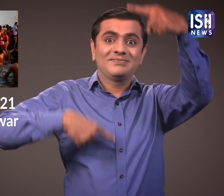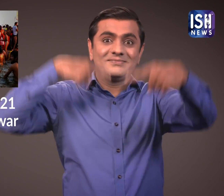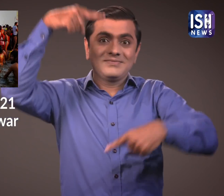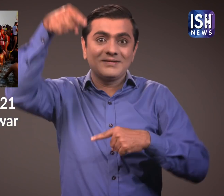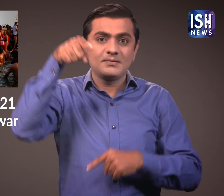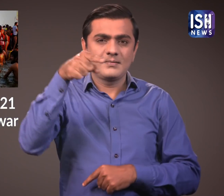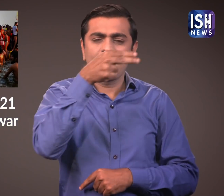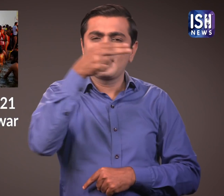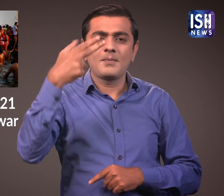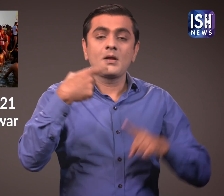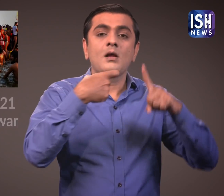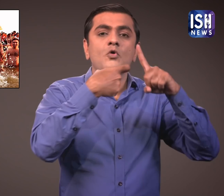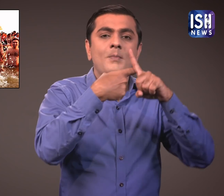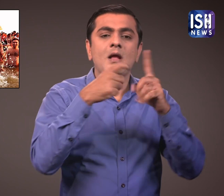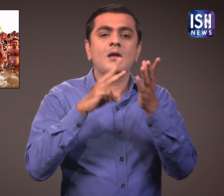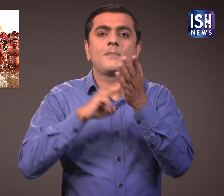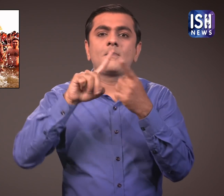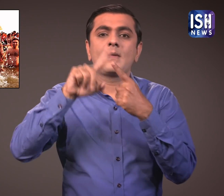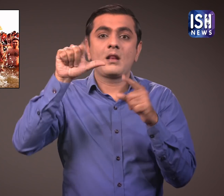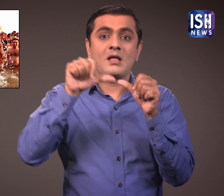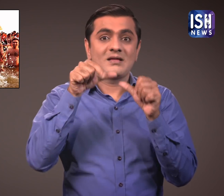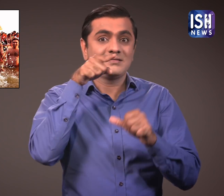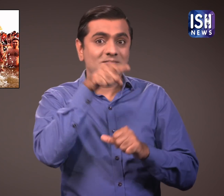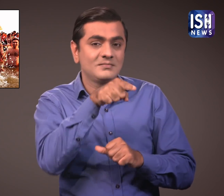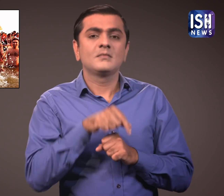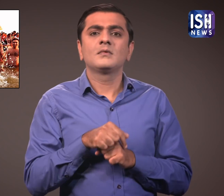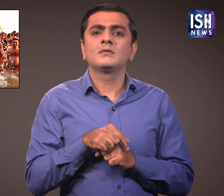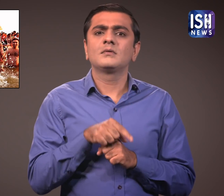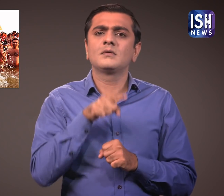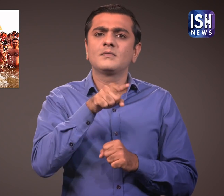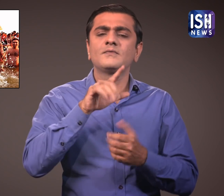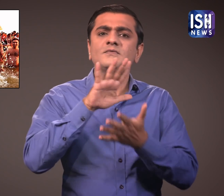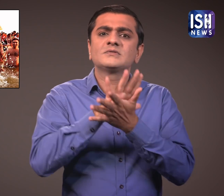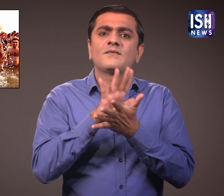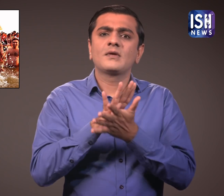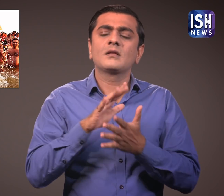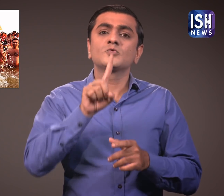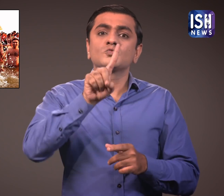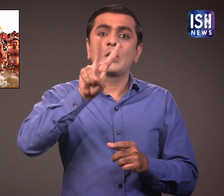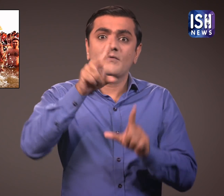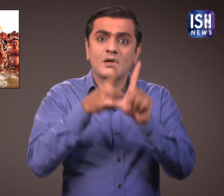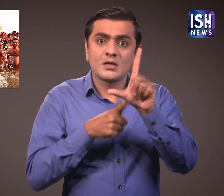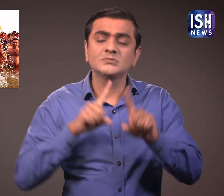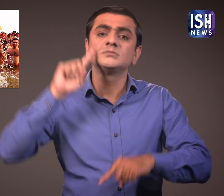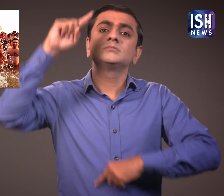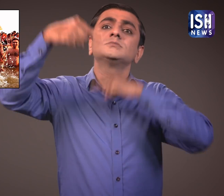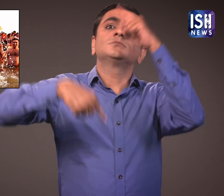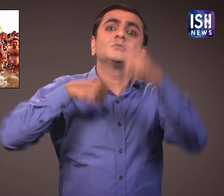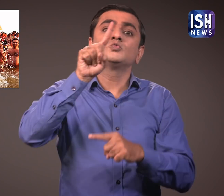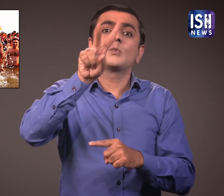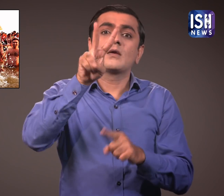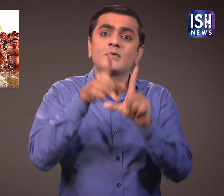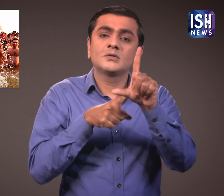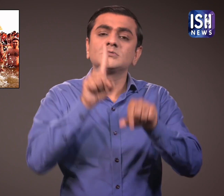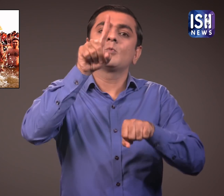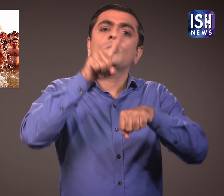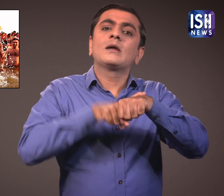The Kumbh Mela is held approximately every 12 years at four river bank sites,